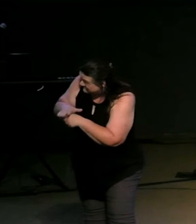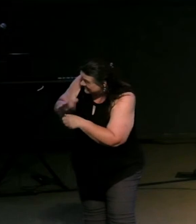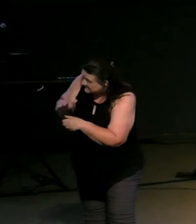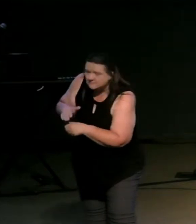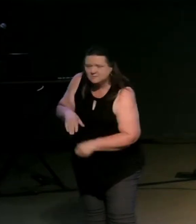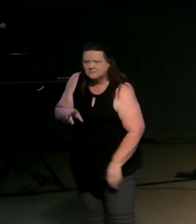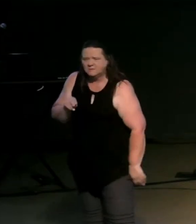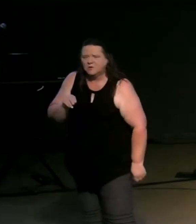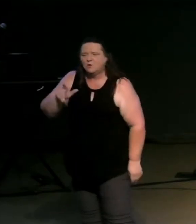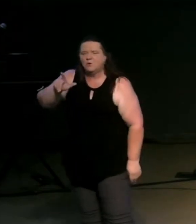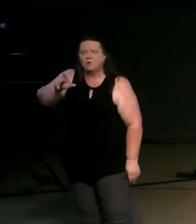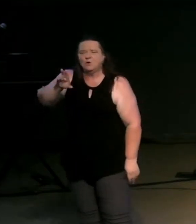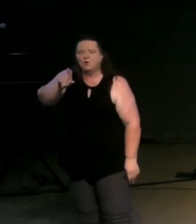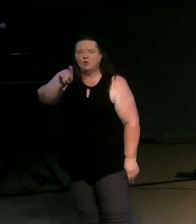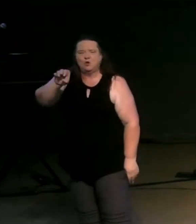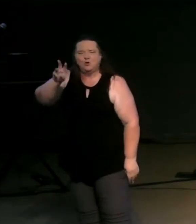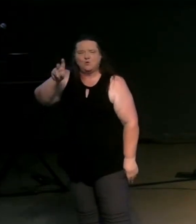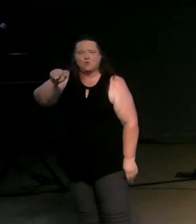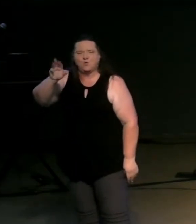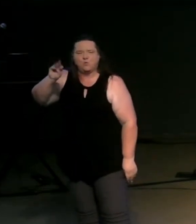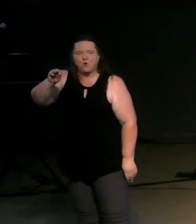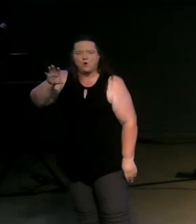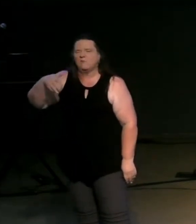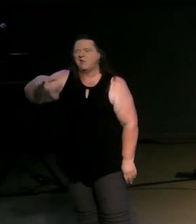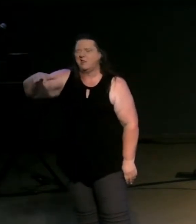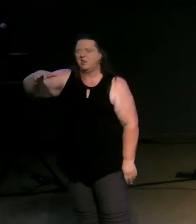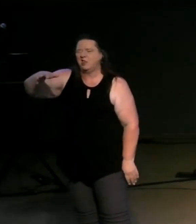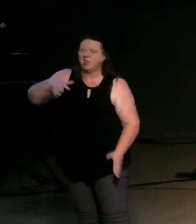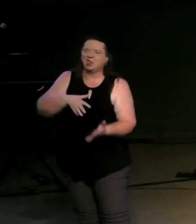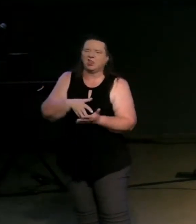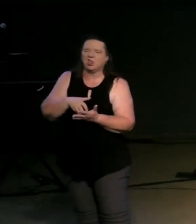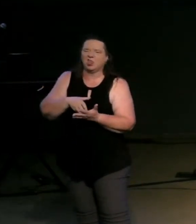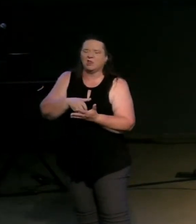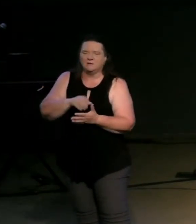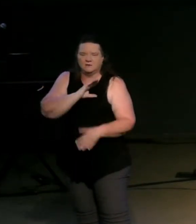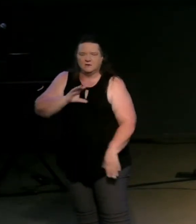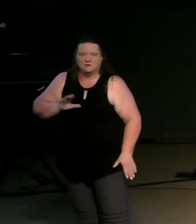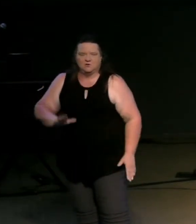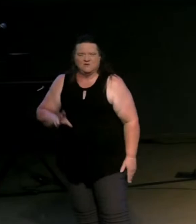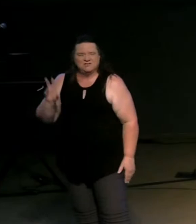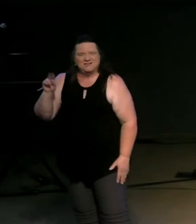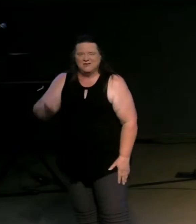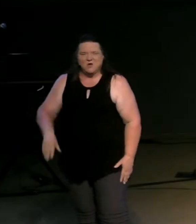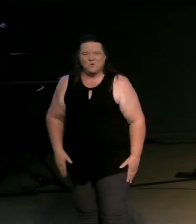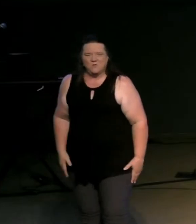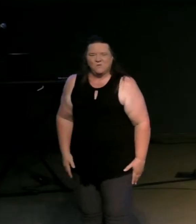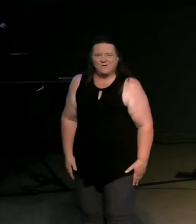lukewarm christians around we cannot be a follower of christ simply by association